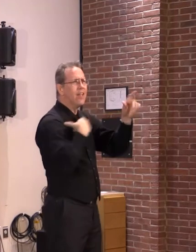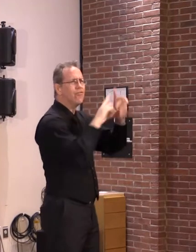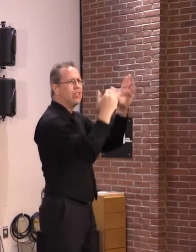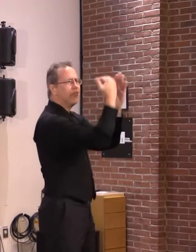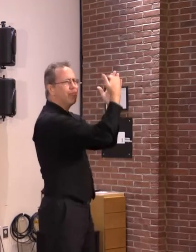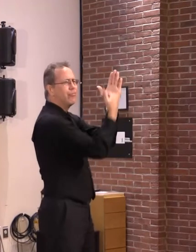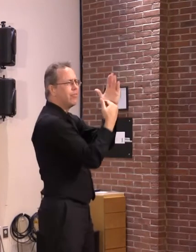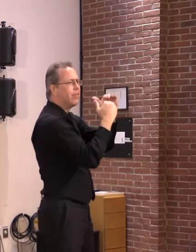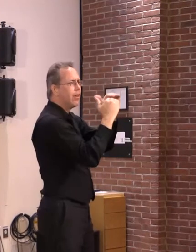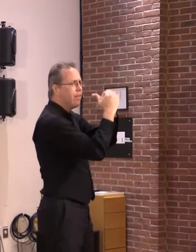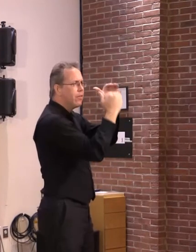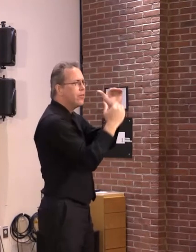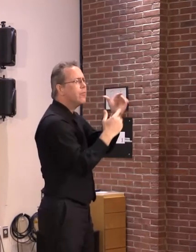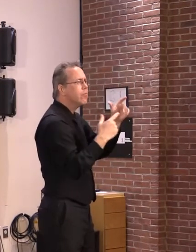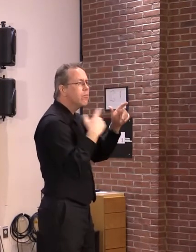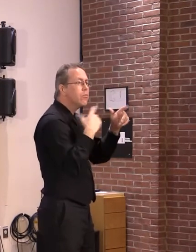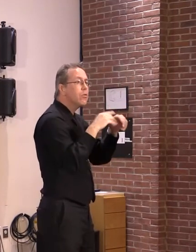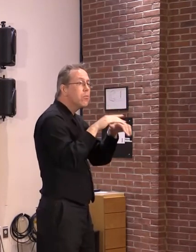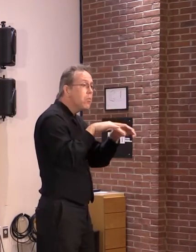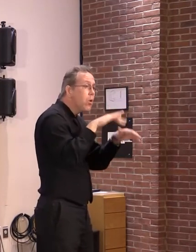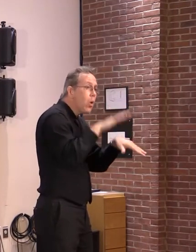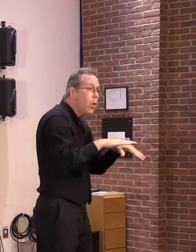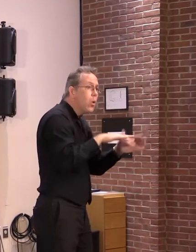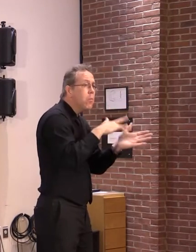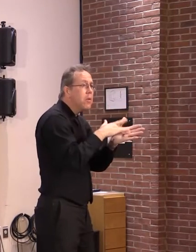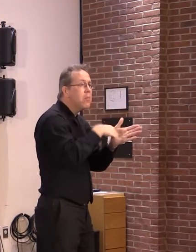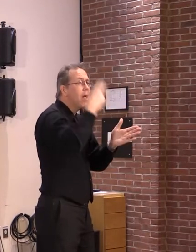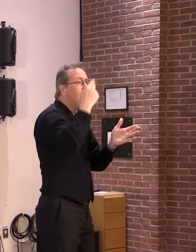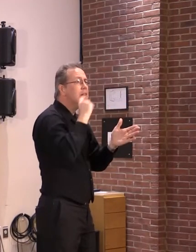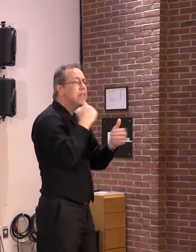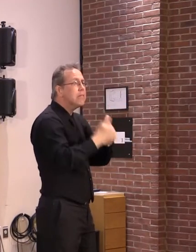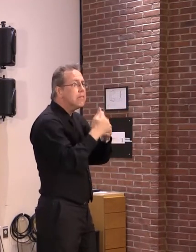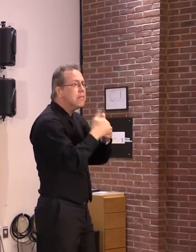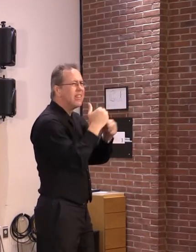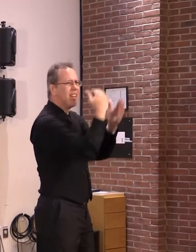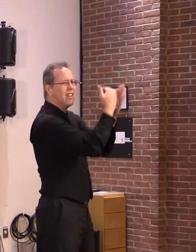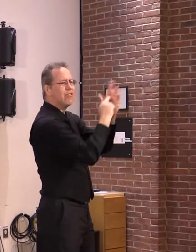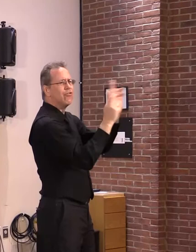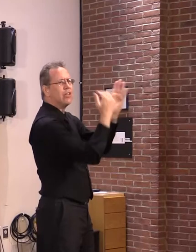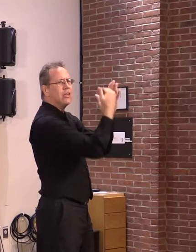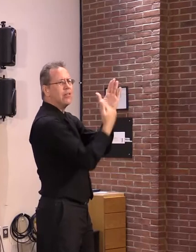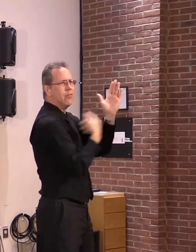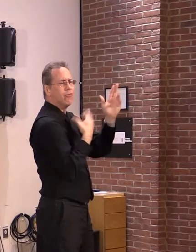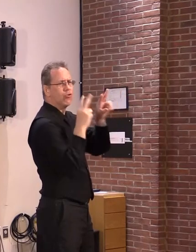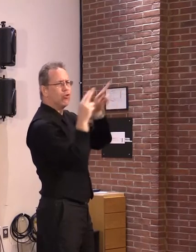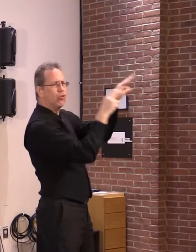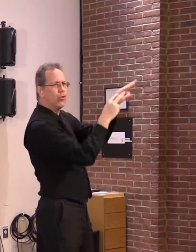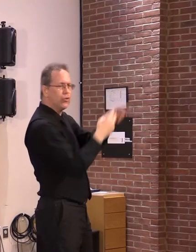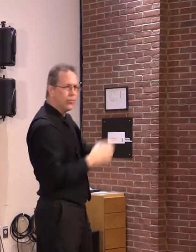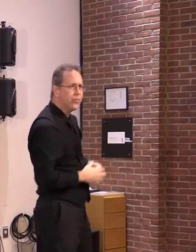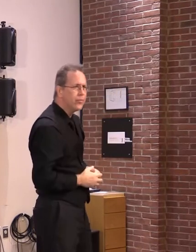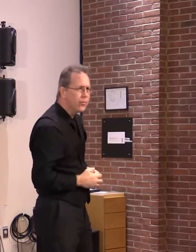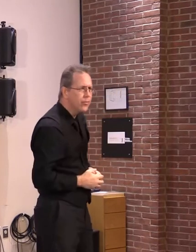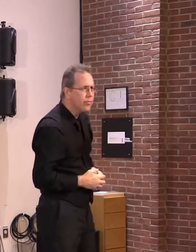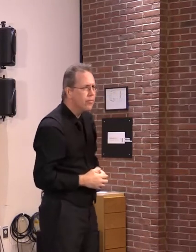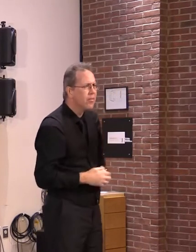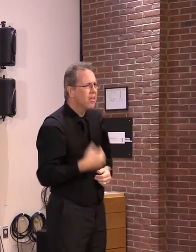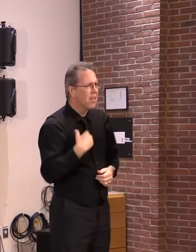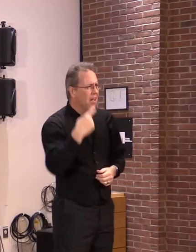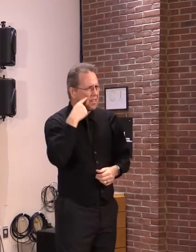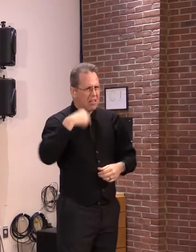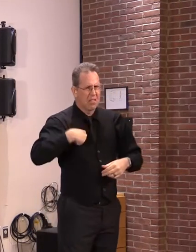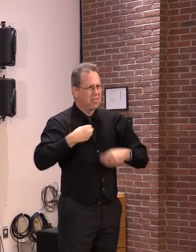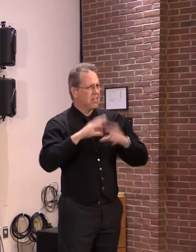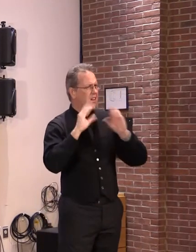available to all of us and we will be able to communicate, I think, quite effectively over